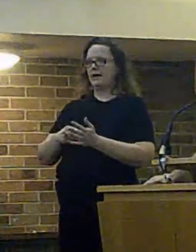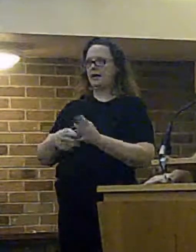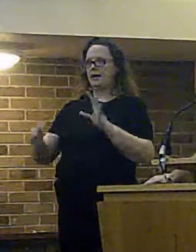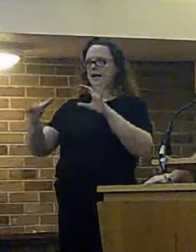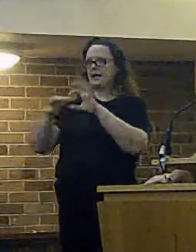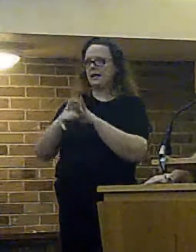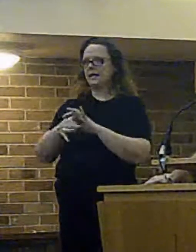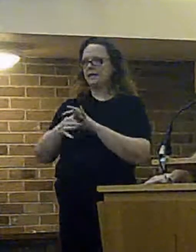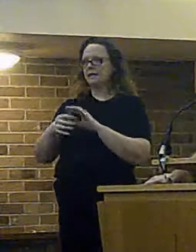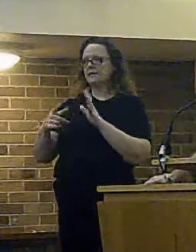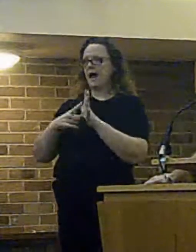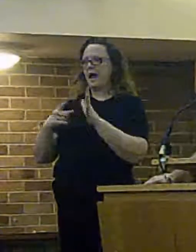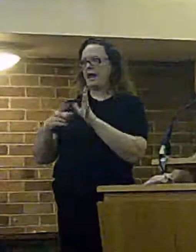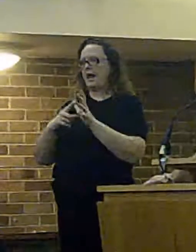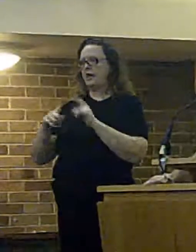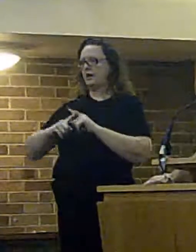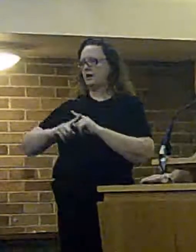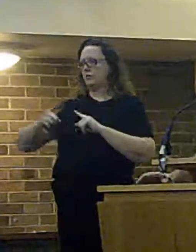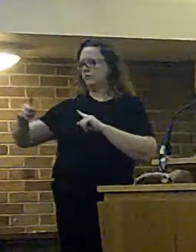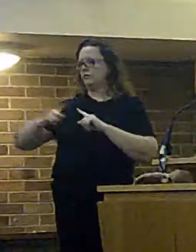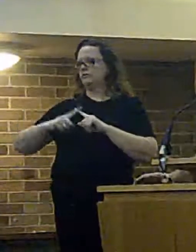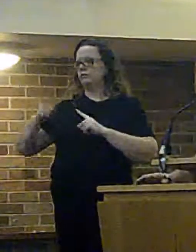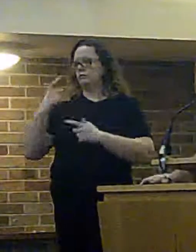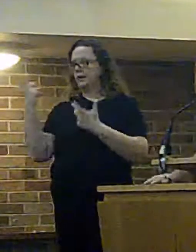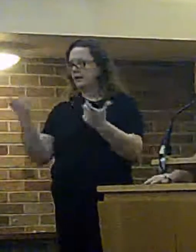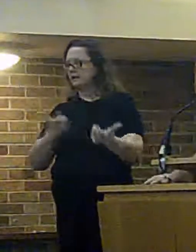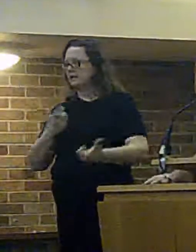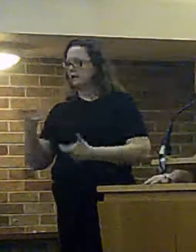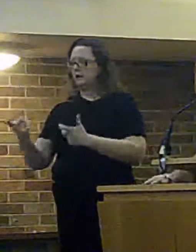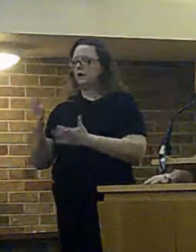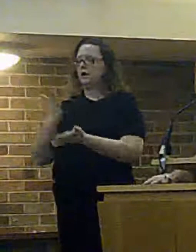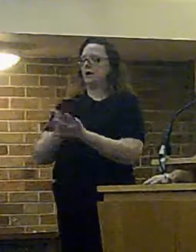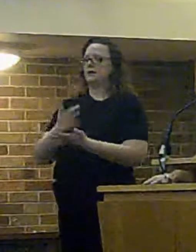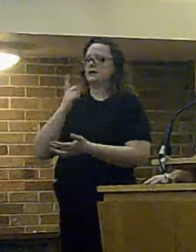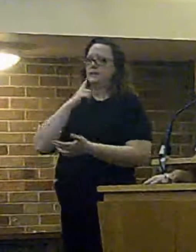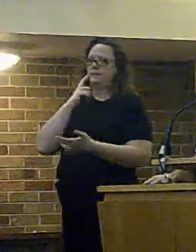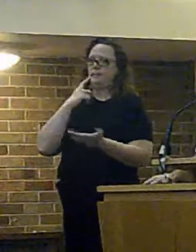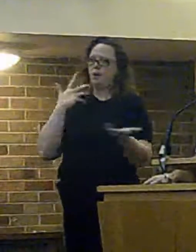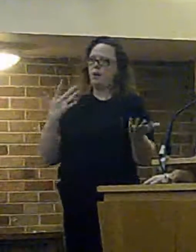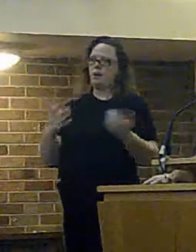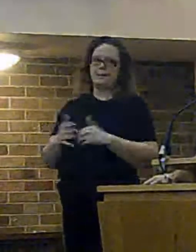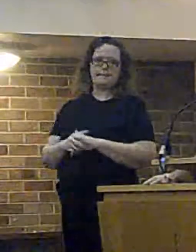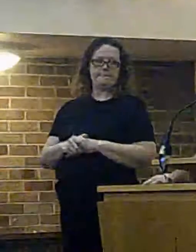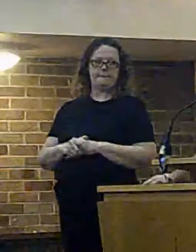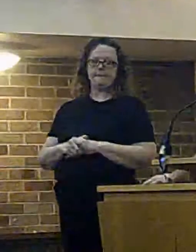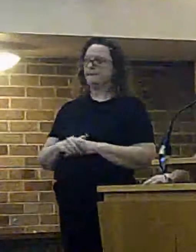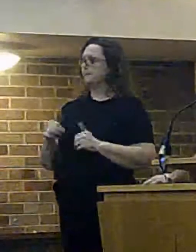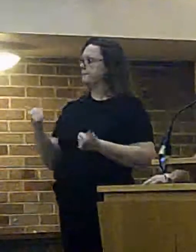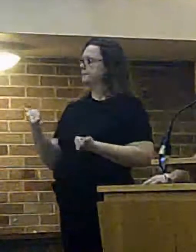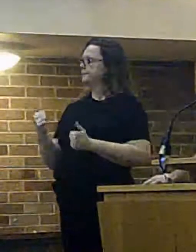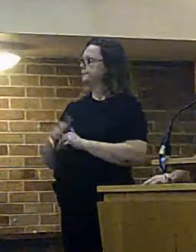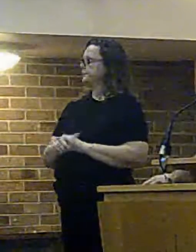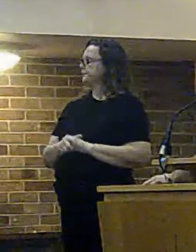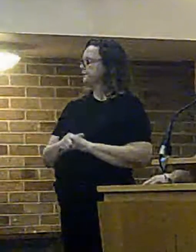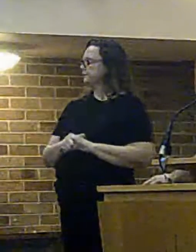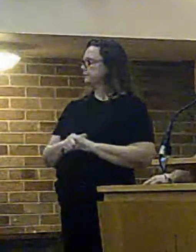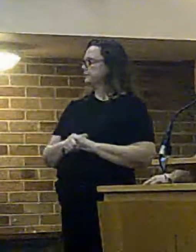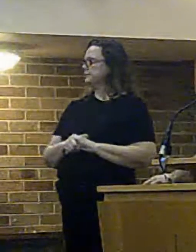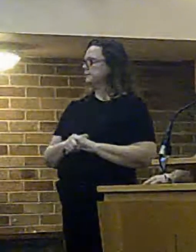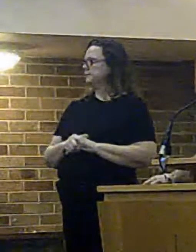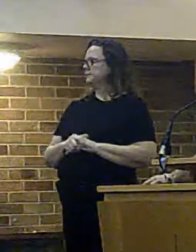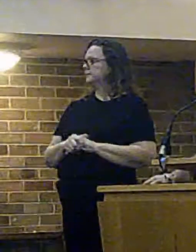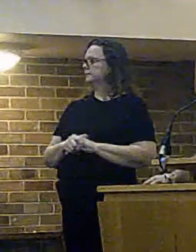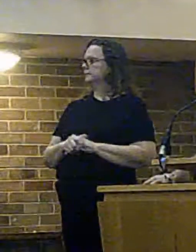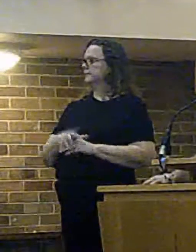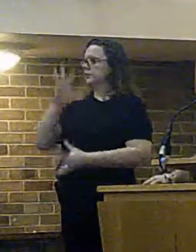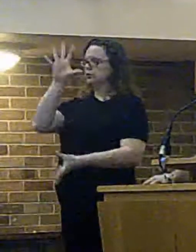route finder than it does anything else it is that simple amen so just by way